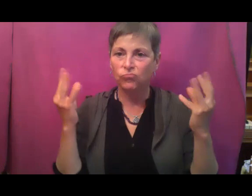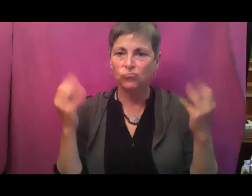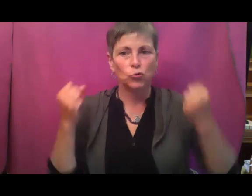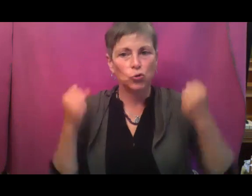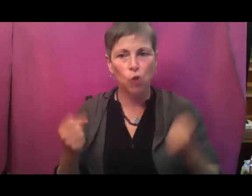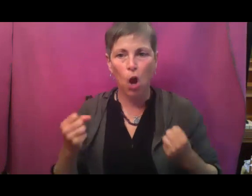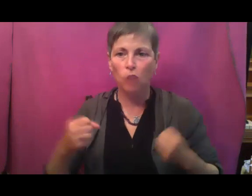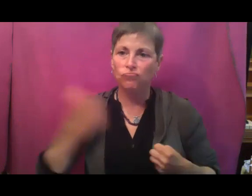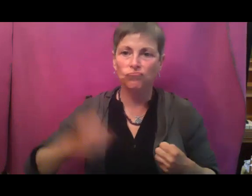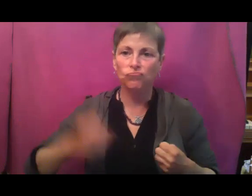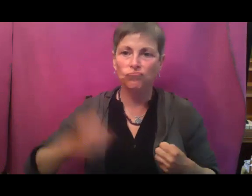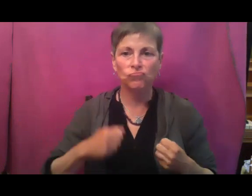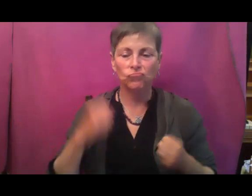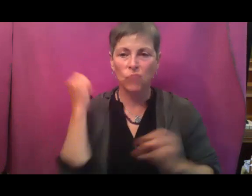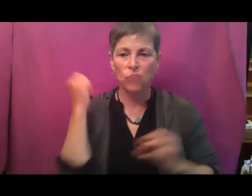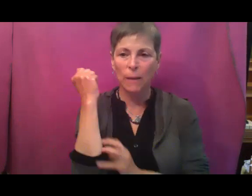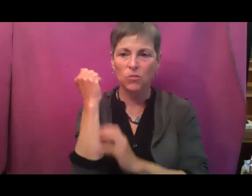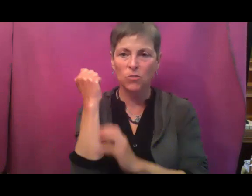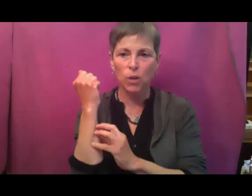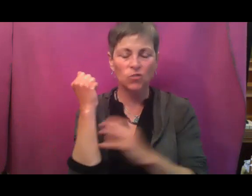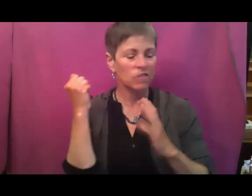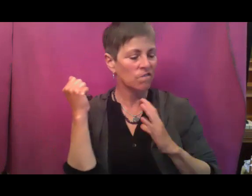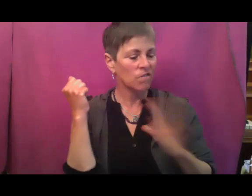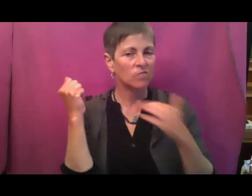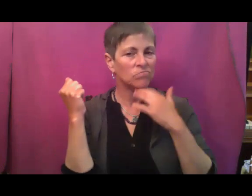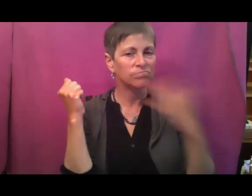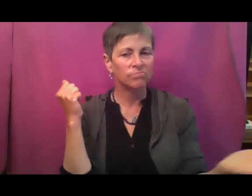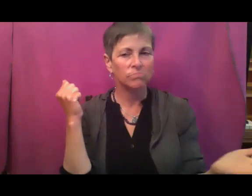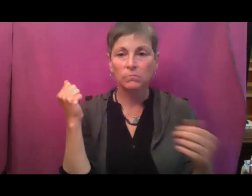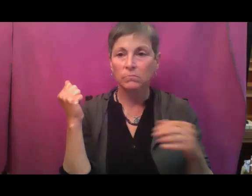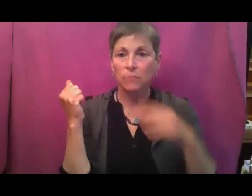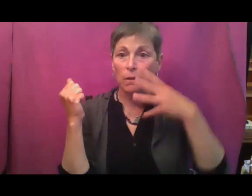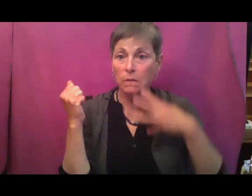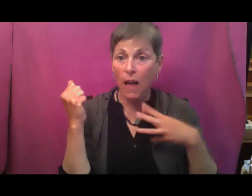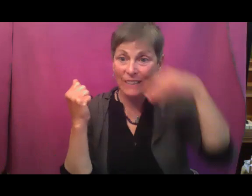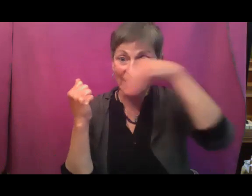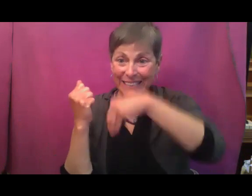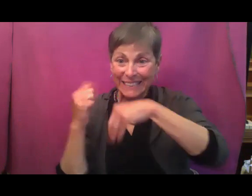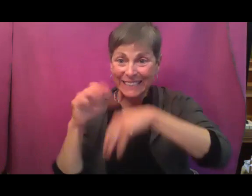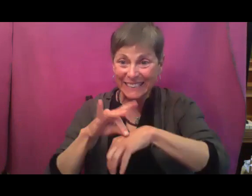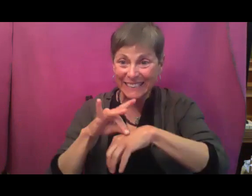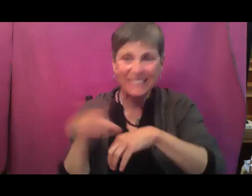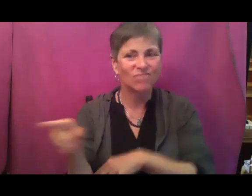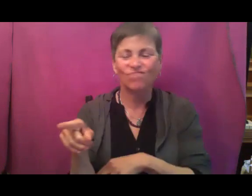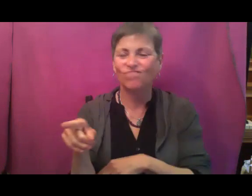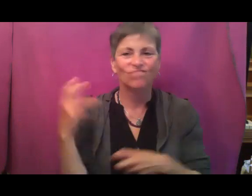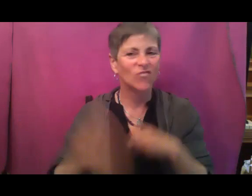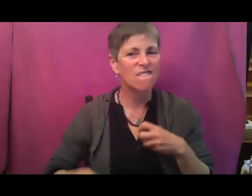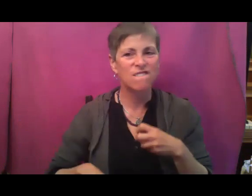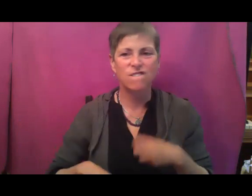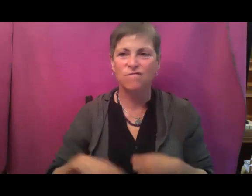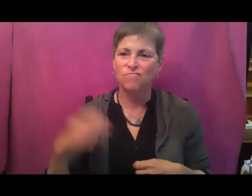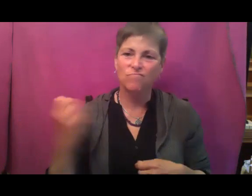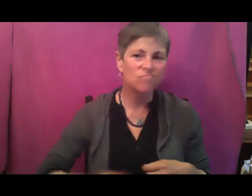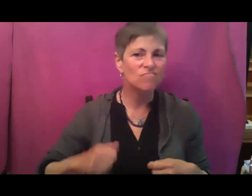little bit more munching and the bacterial will be latent enough, developing later enough in their lives. You'll still be